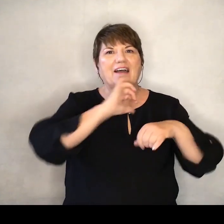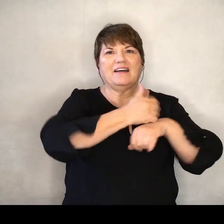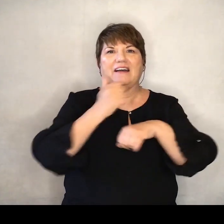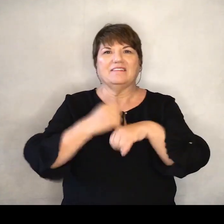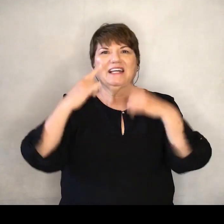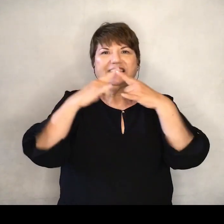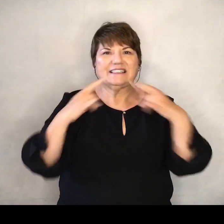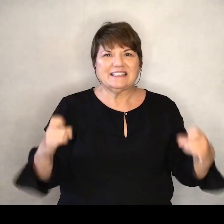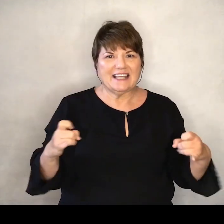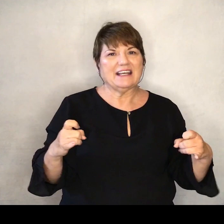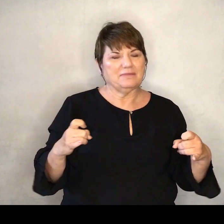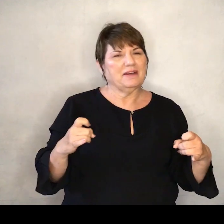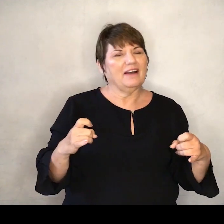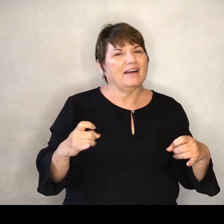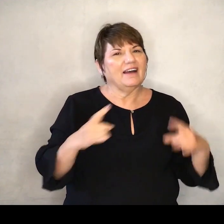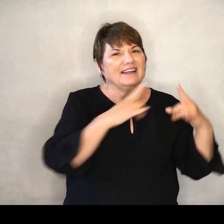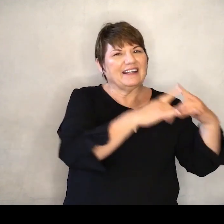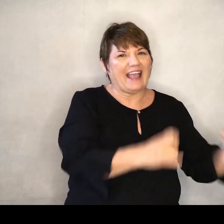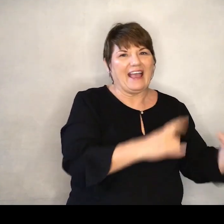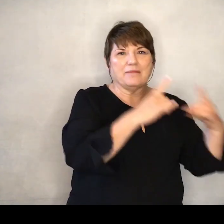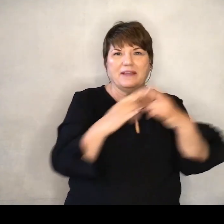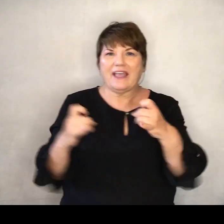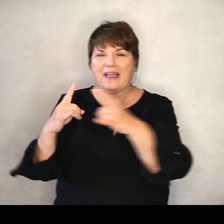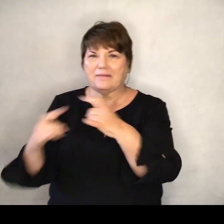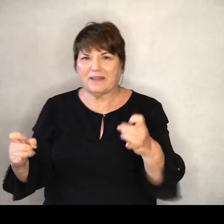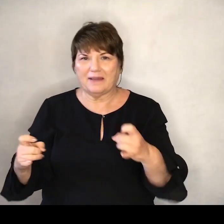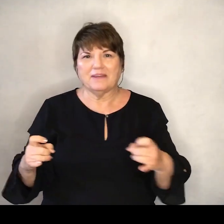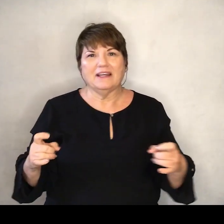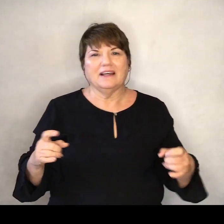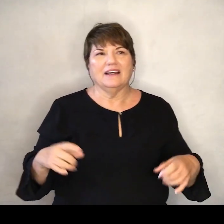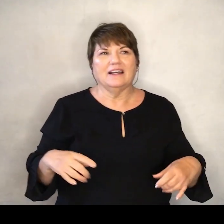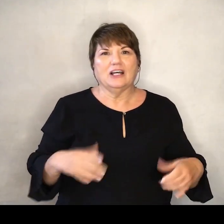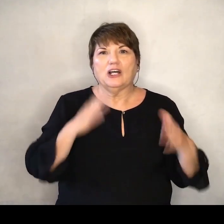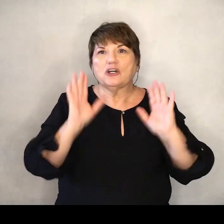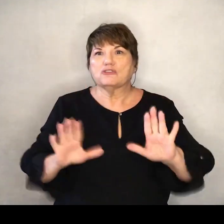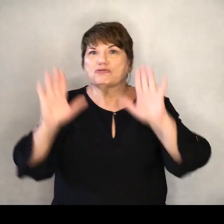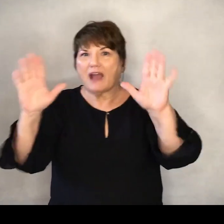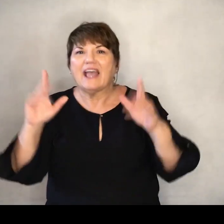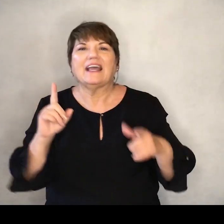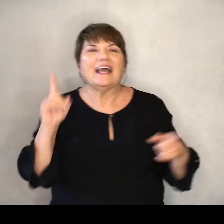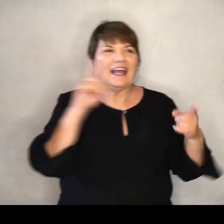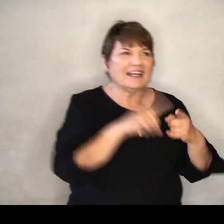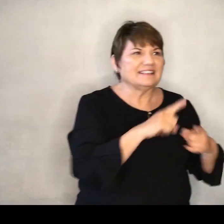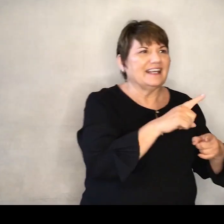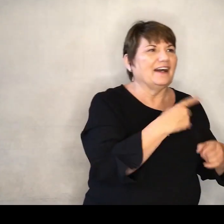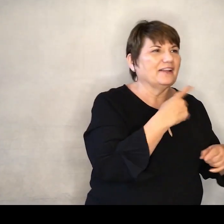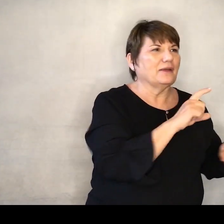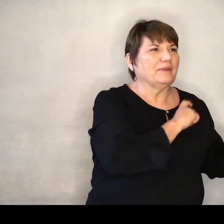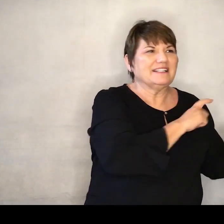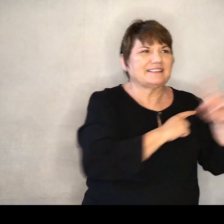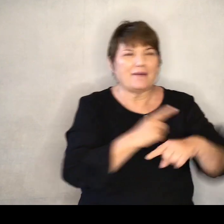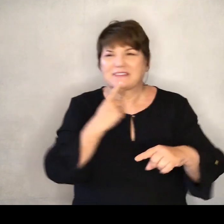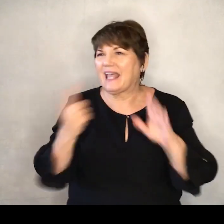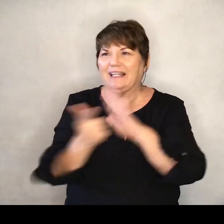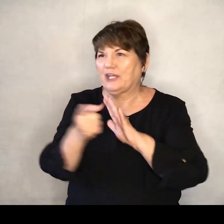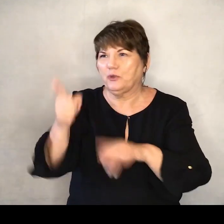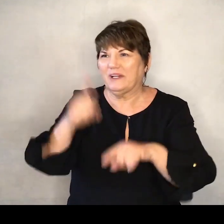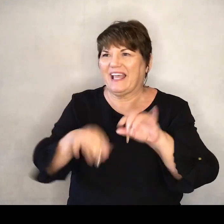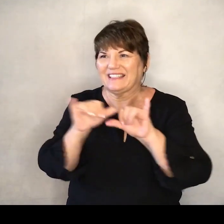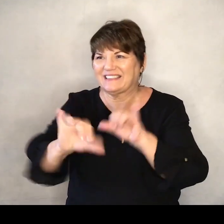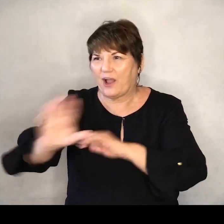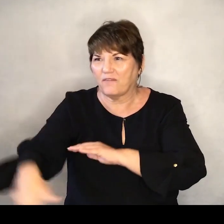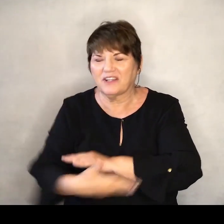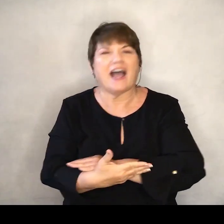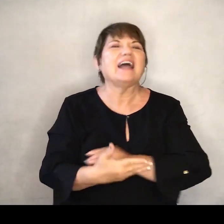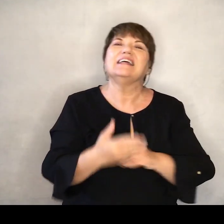camp And it's gonna be great Until the police come and say It's illegal for us to stay overnight on campus But hopefully that doesn't happen